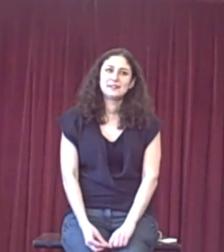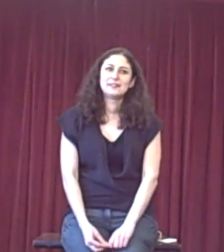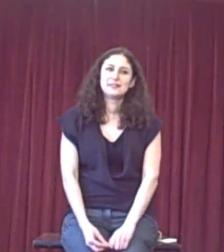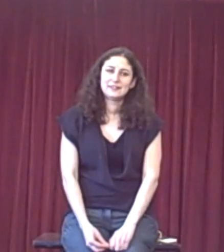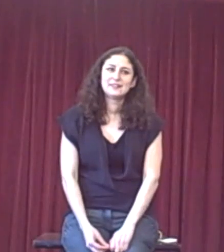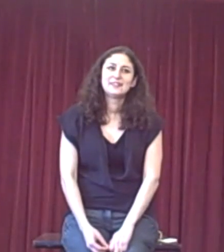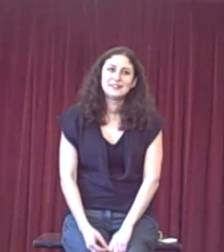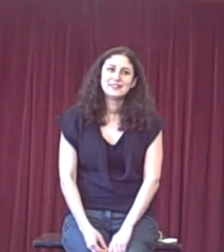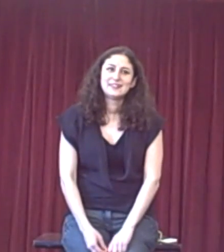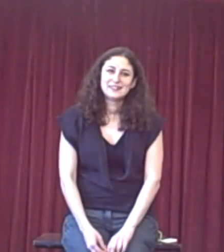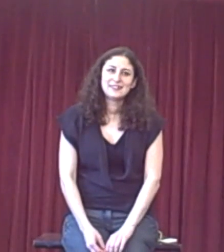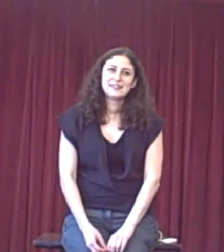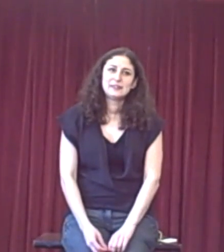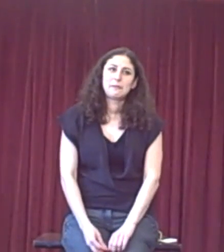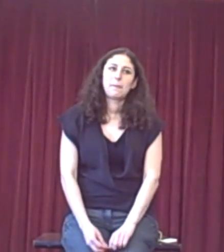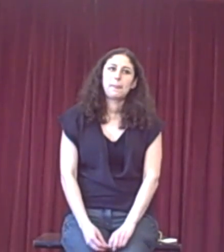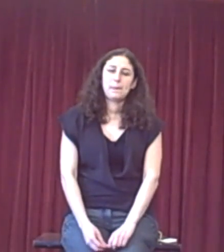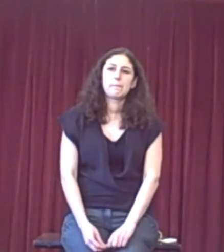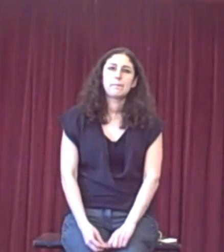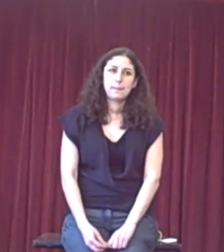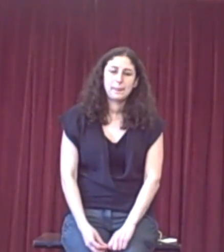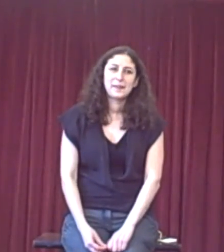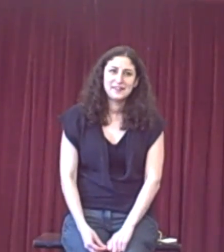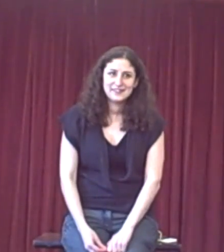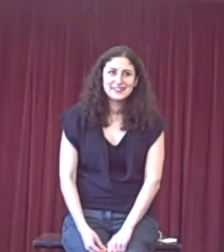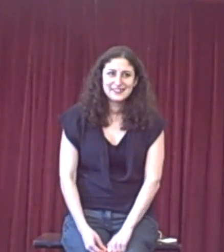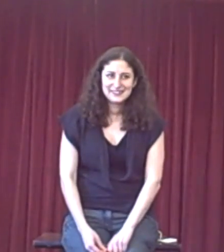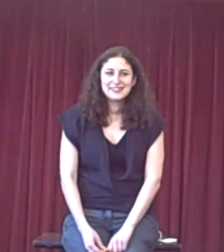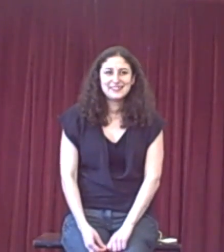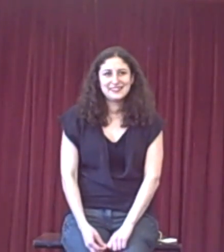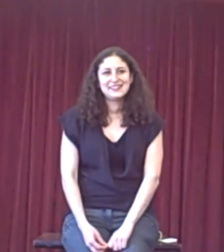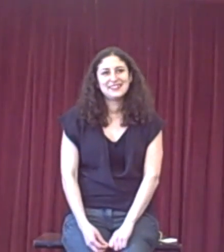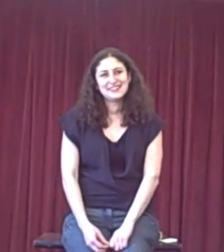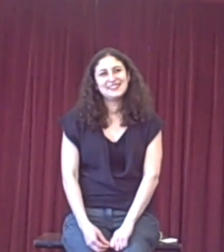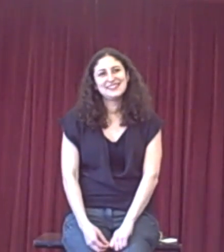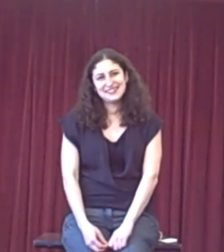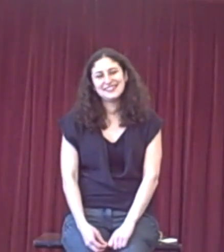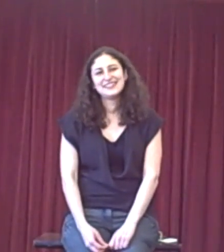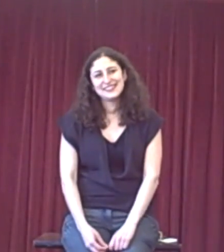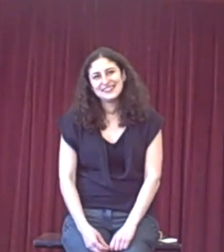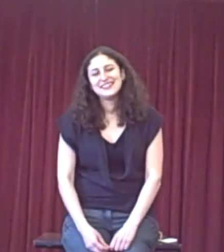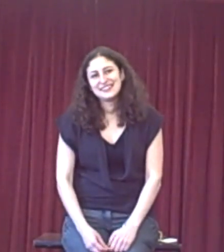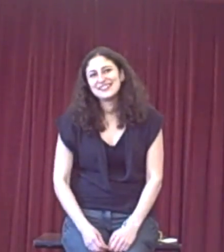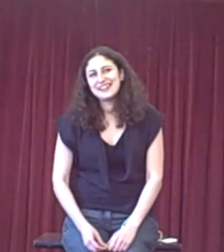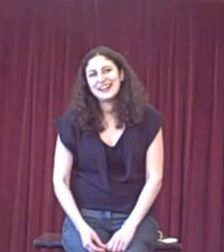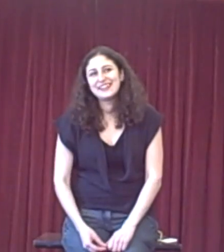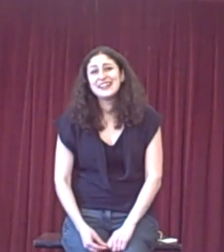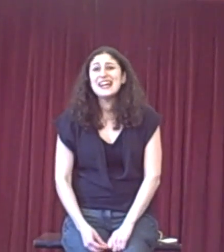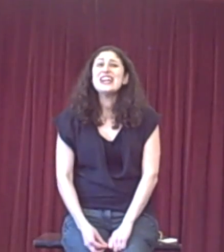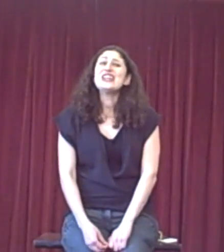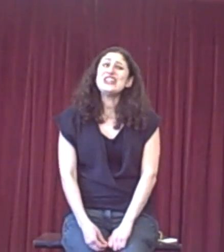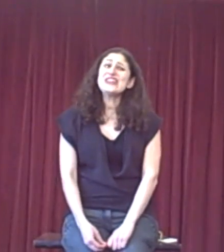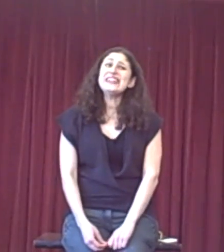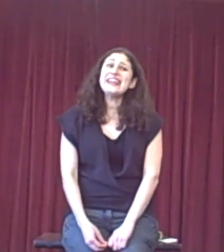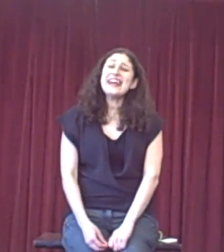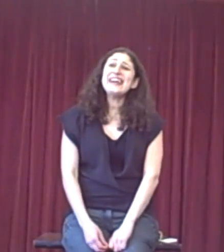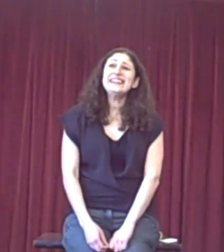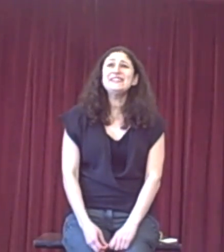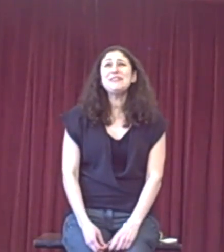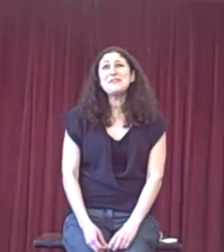web speaker and a thing like that relevant is speaking like for I don't know how many minutes in a debate? Do you take it in a web speech? Yeah, you